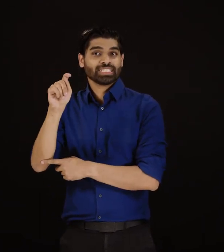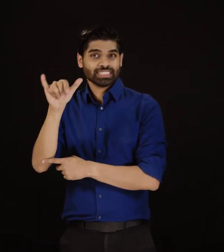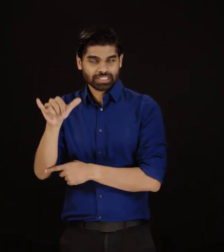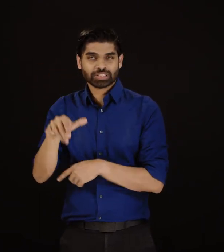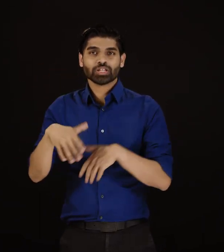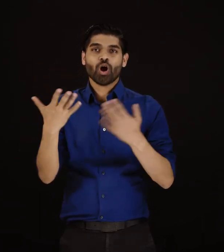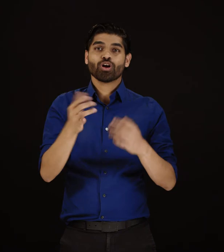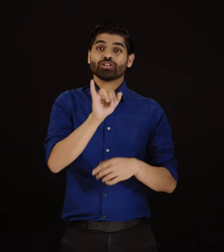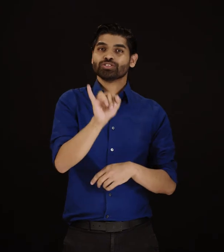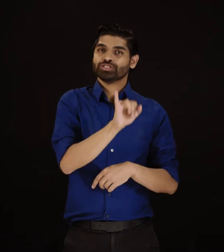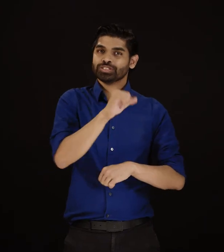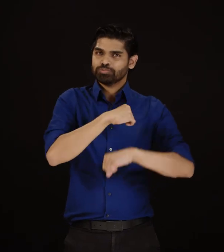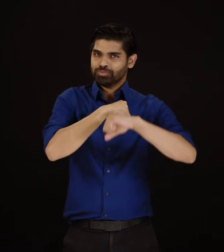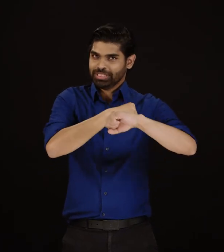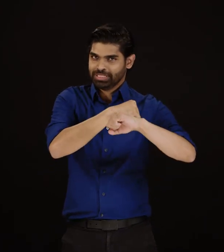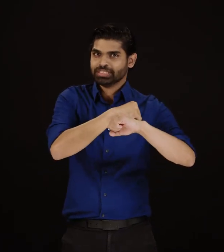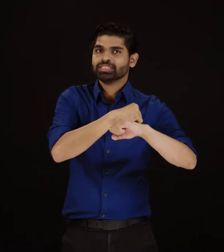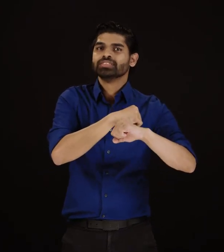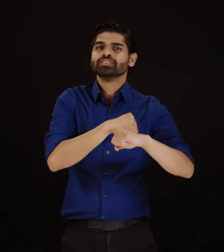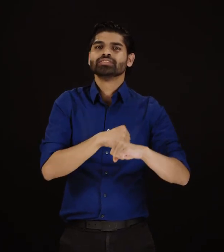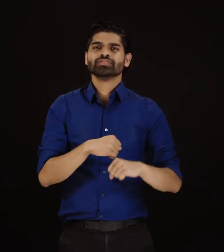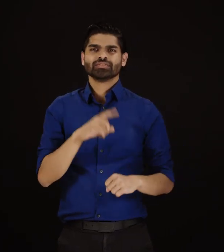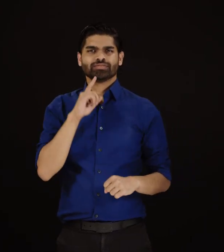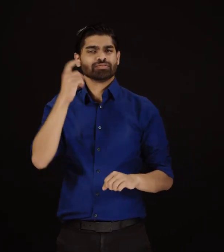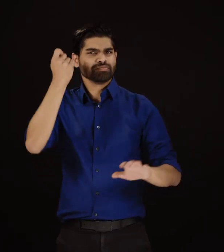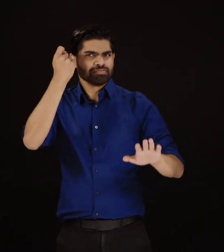above what is generally covered by a manufacturer's warranty.